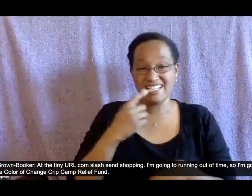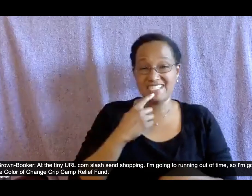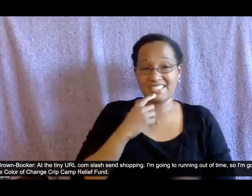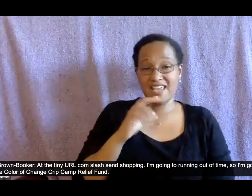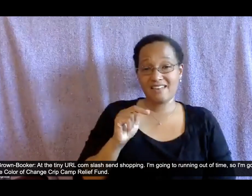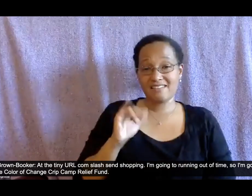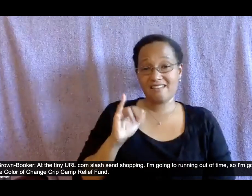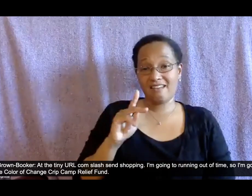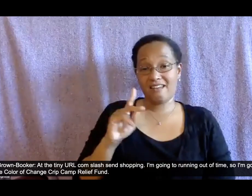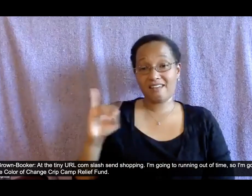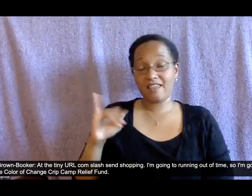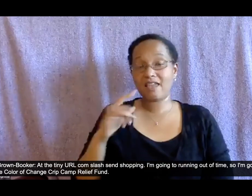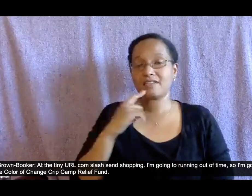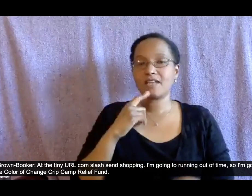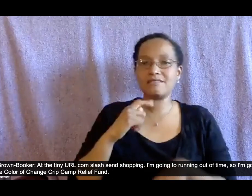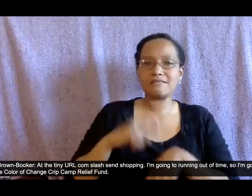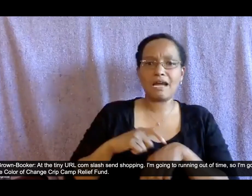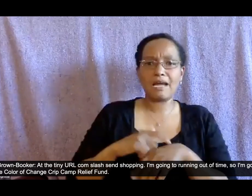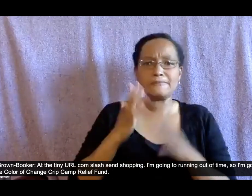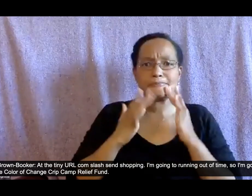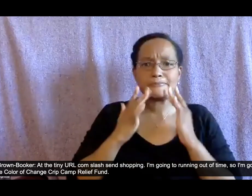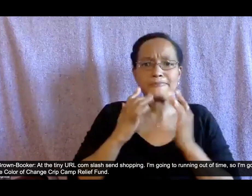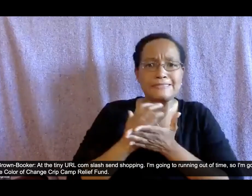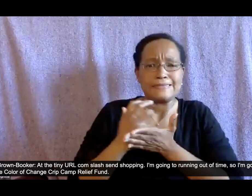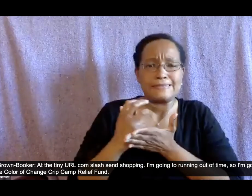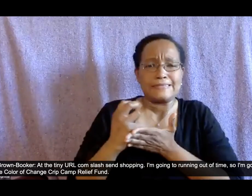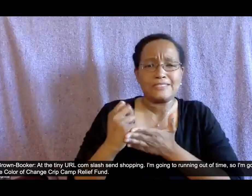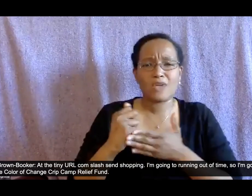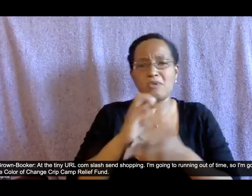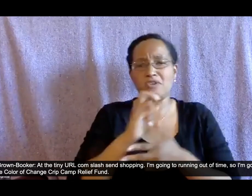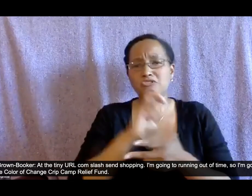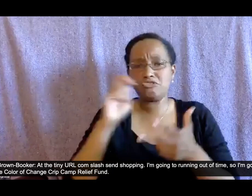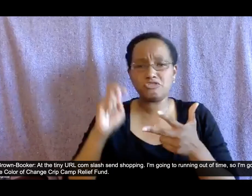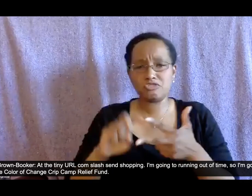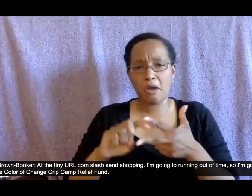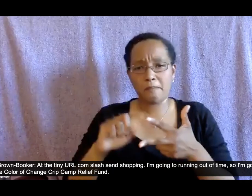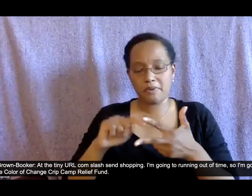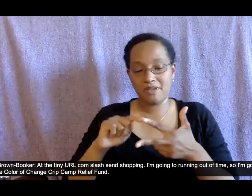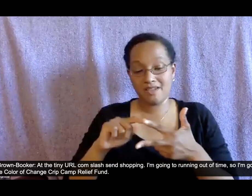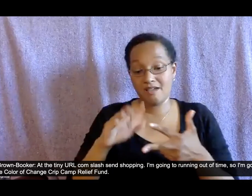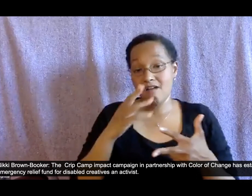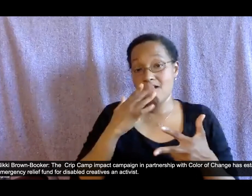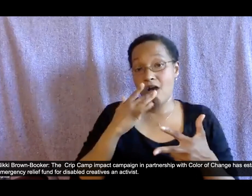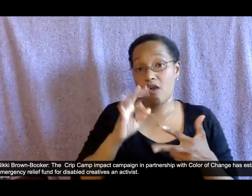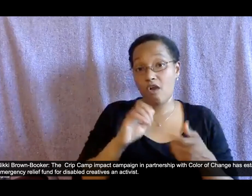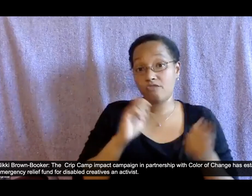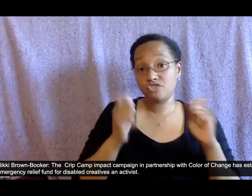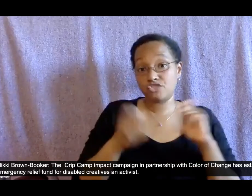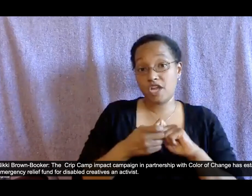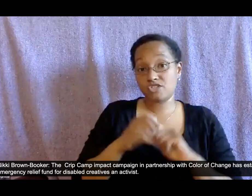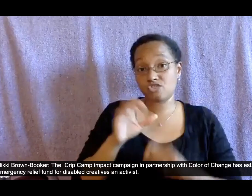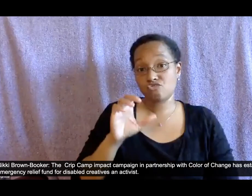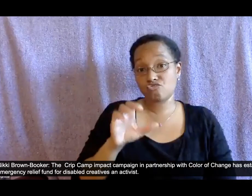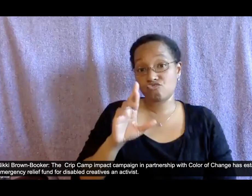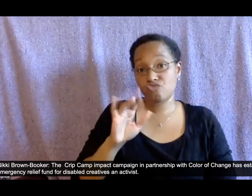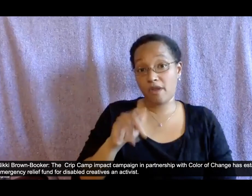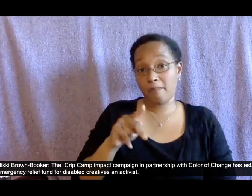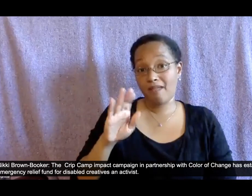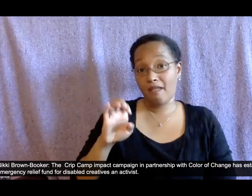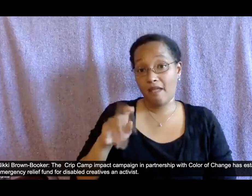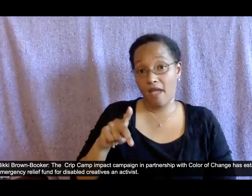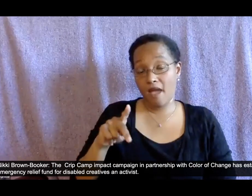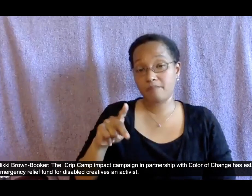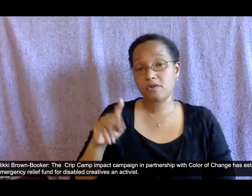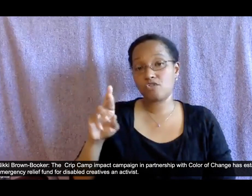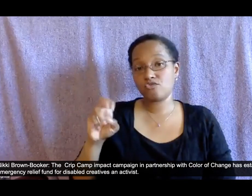down and uh the color of change crit camp relief fund uh the crit camp impact campaign